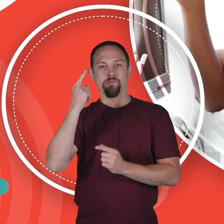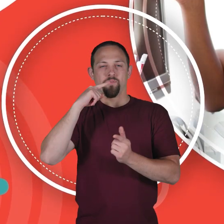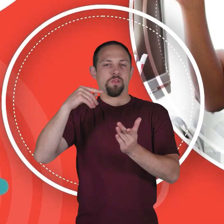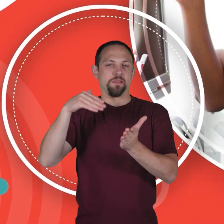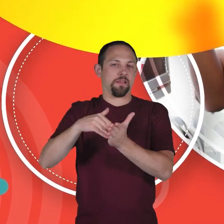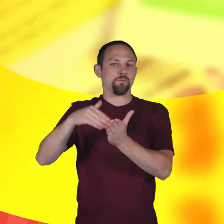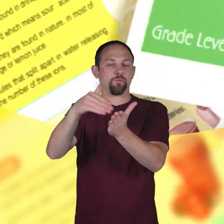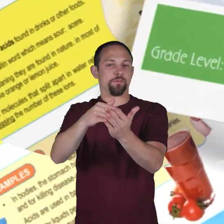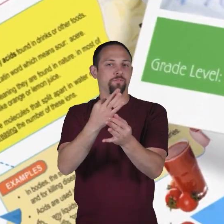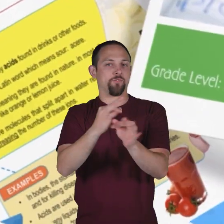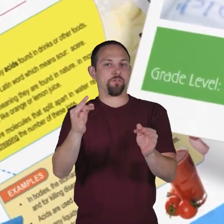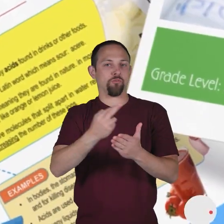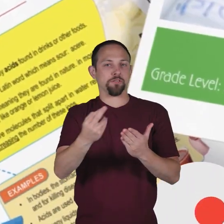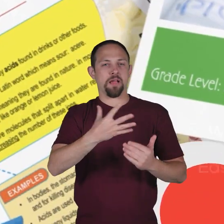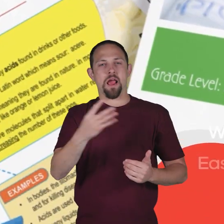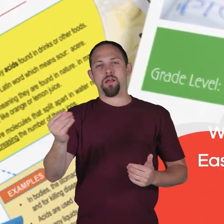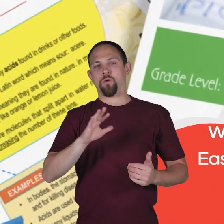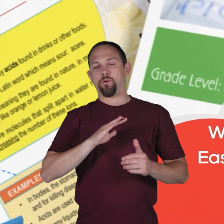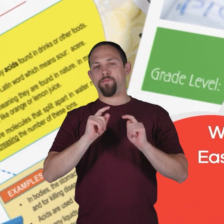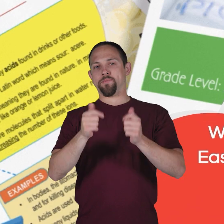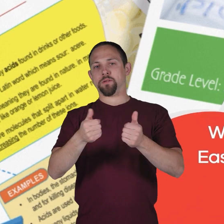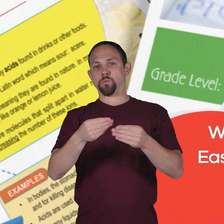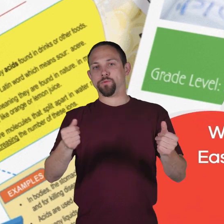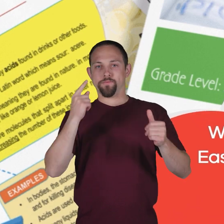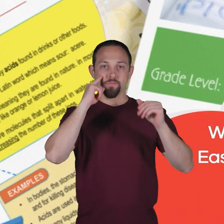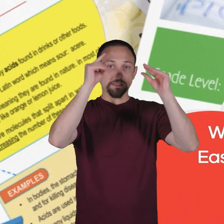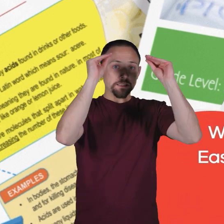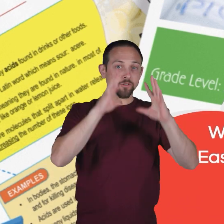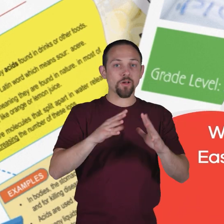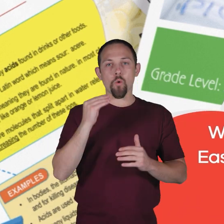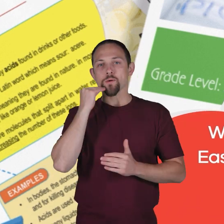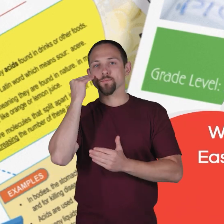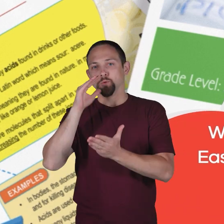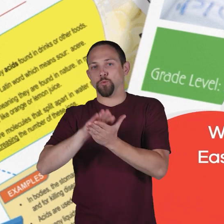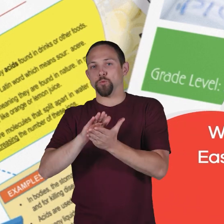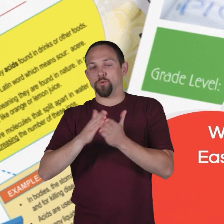resources and turnkey solutions for teachers and homeschoolers.